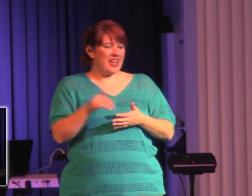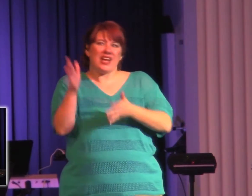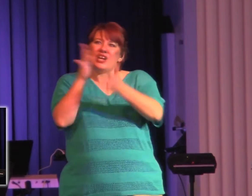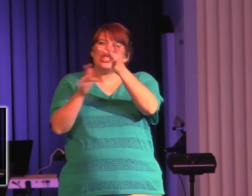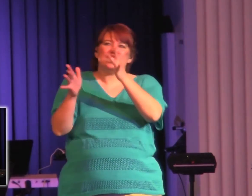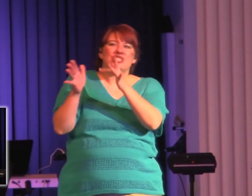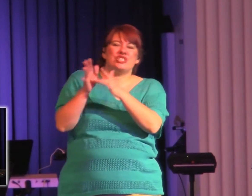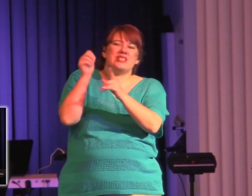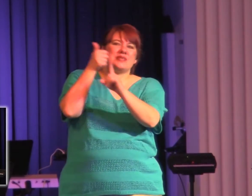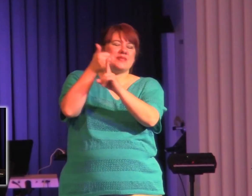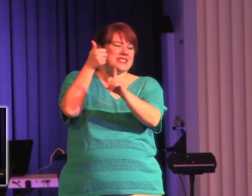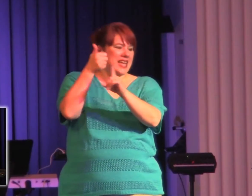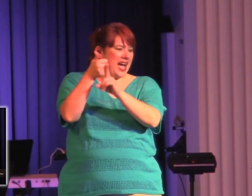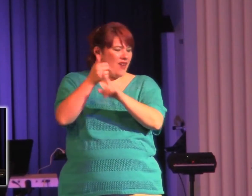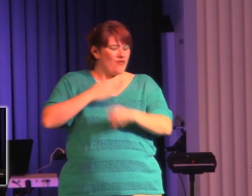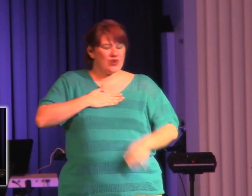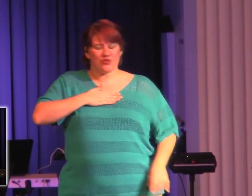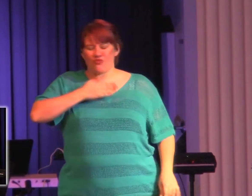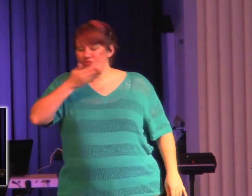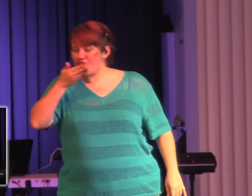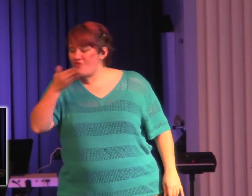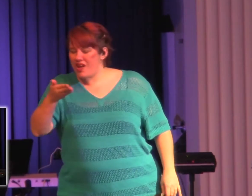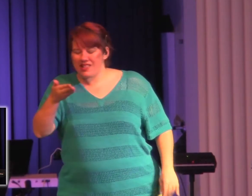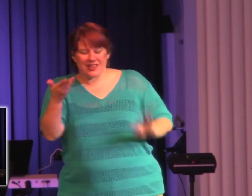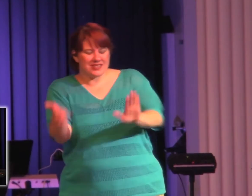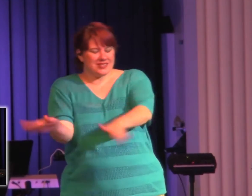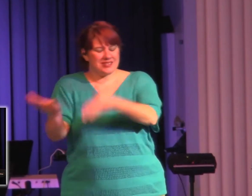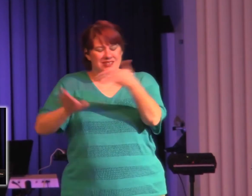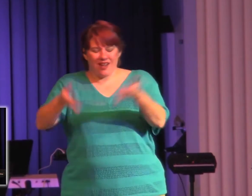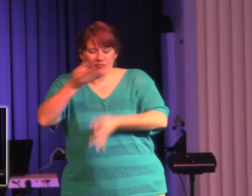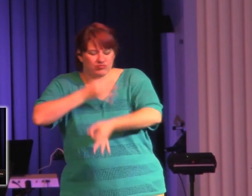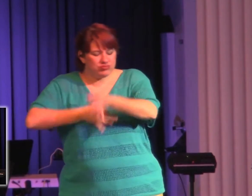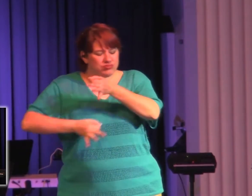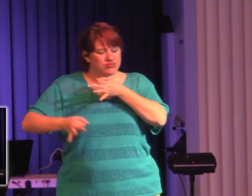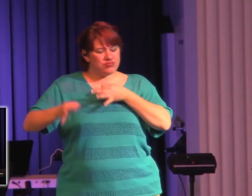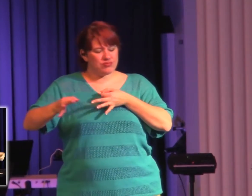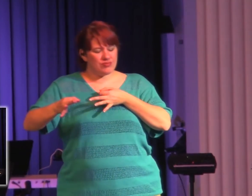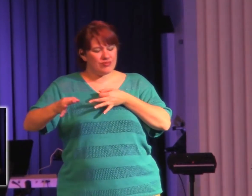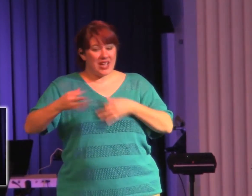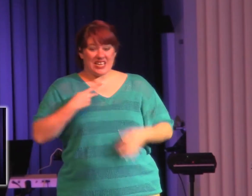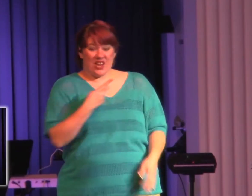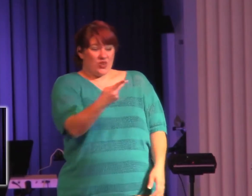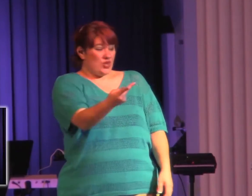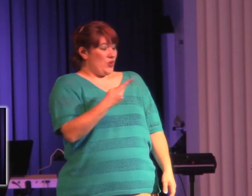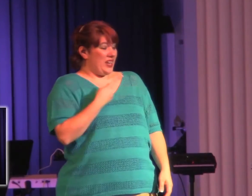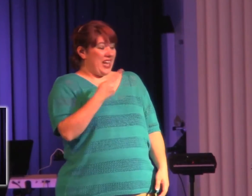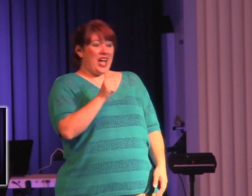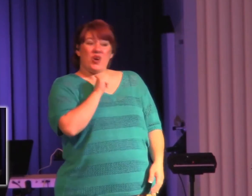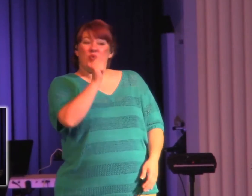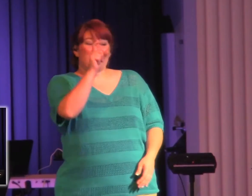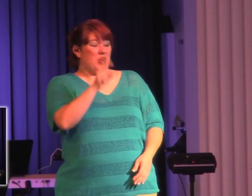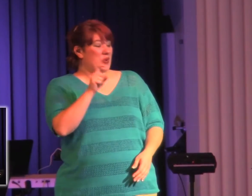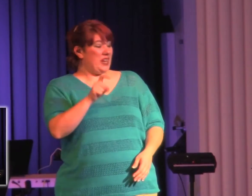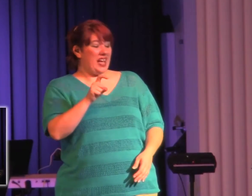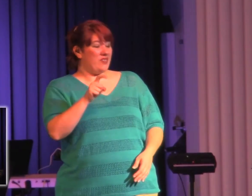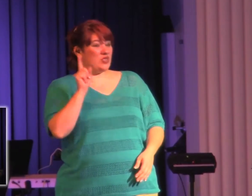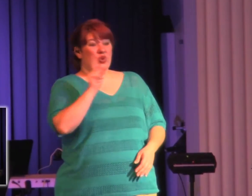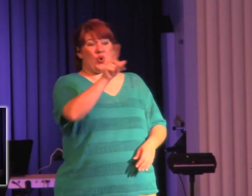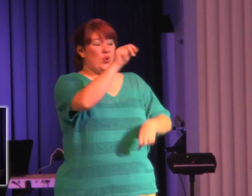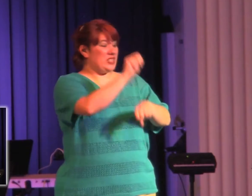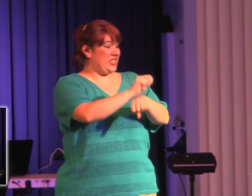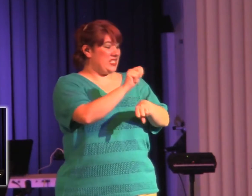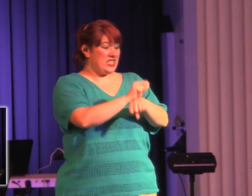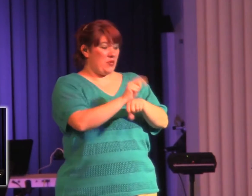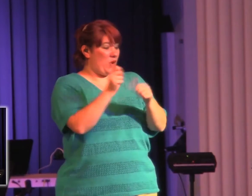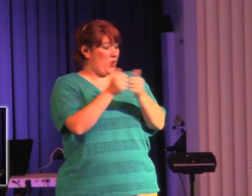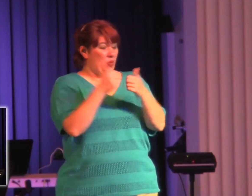confessing our sin, can have our sins washed away. We don't have to go to the temple. We don't have to bring a goat here today. Praise the